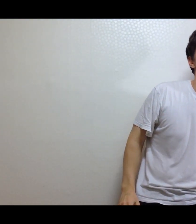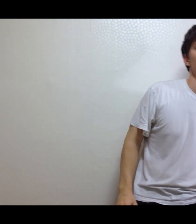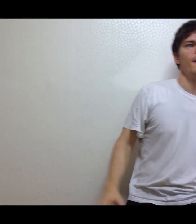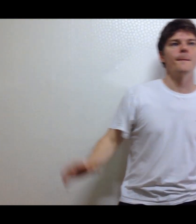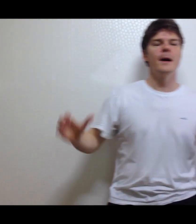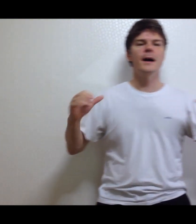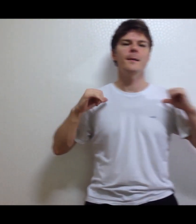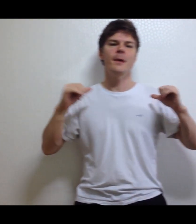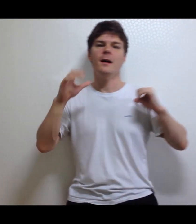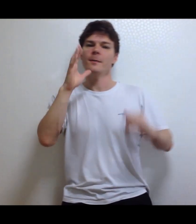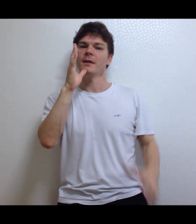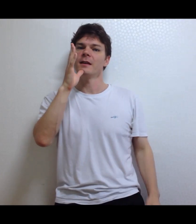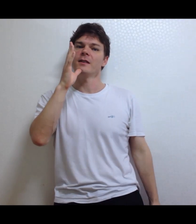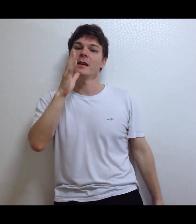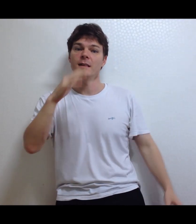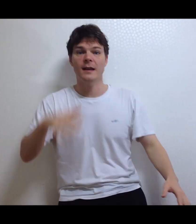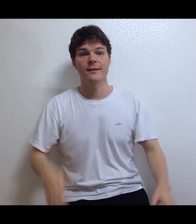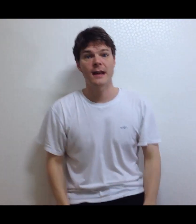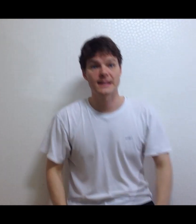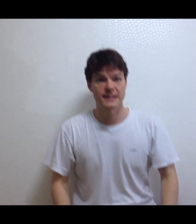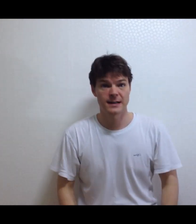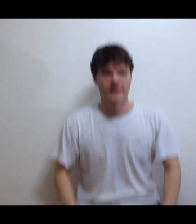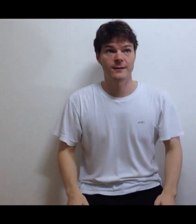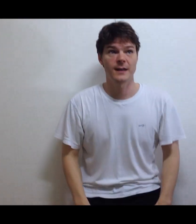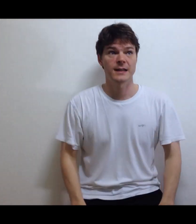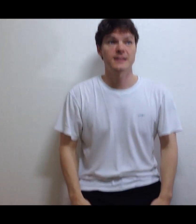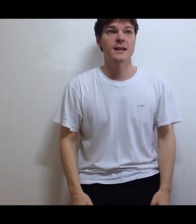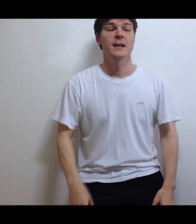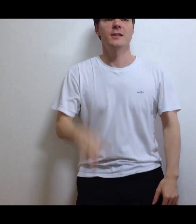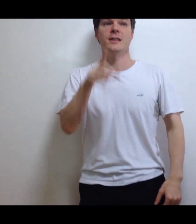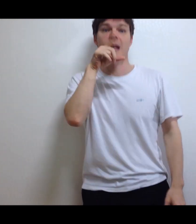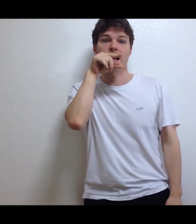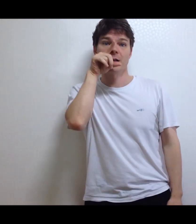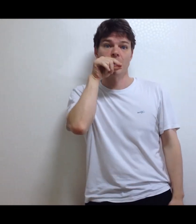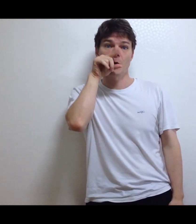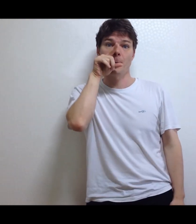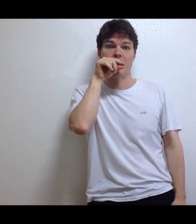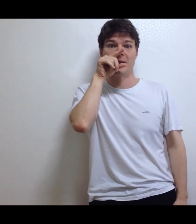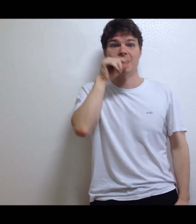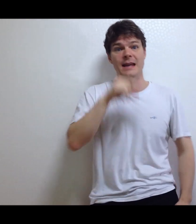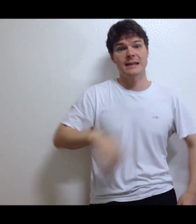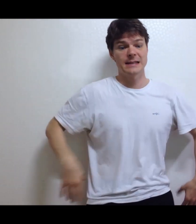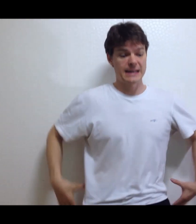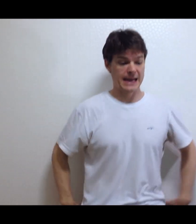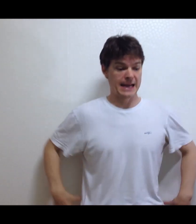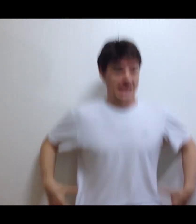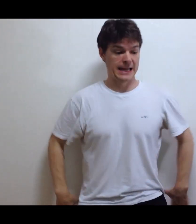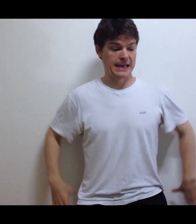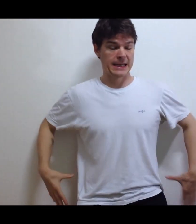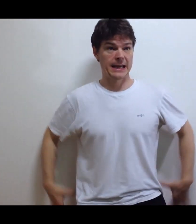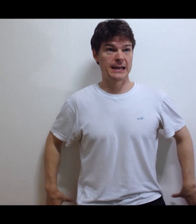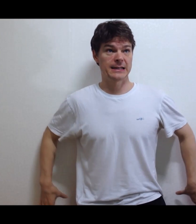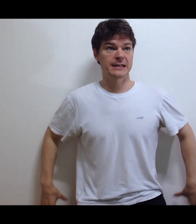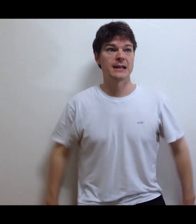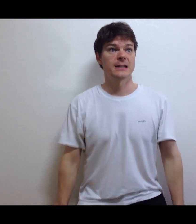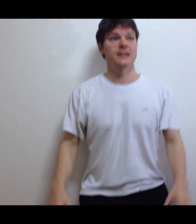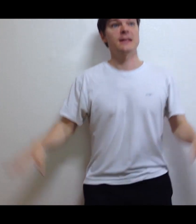My mom doesn't have lots of legs She's got no beak and she can't lay eggs She